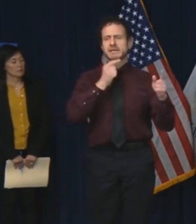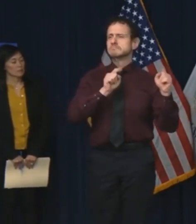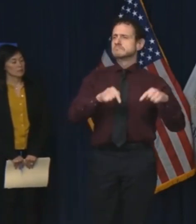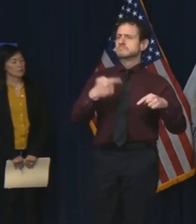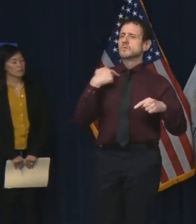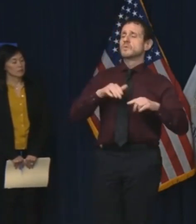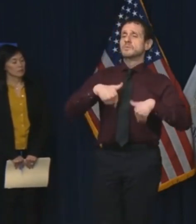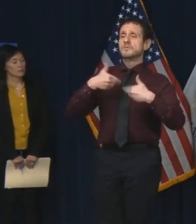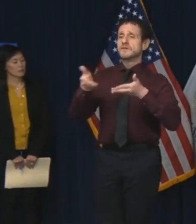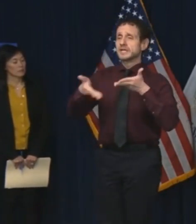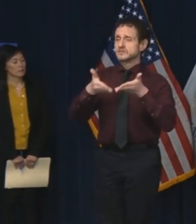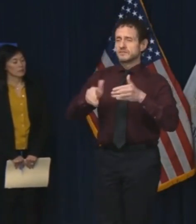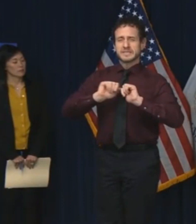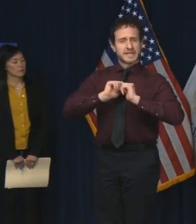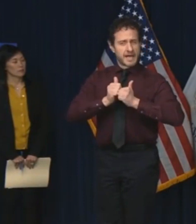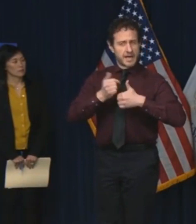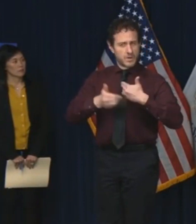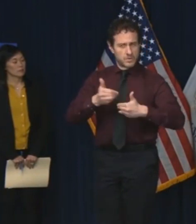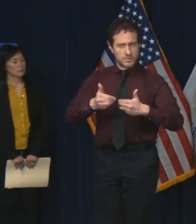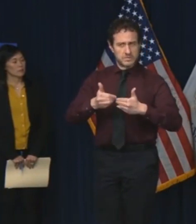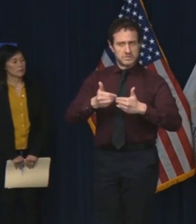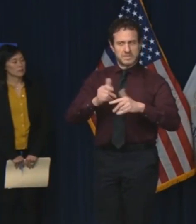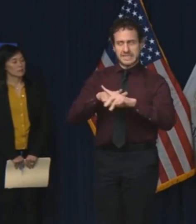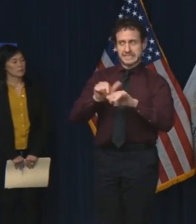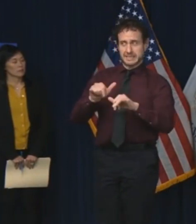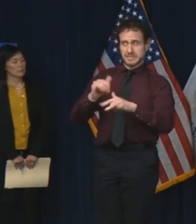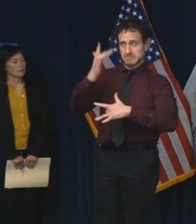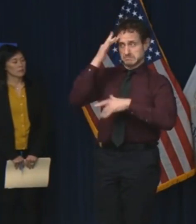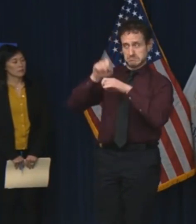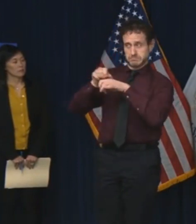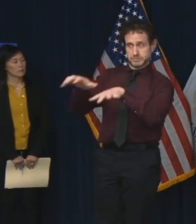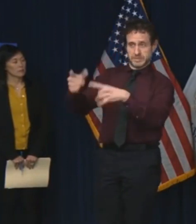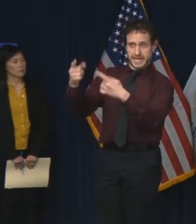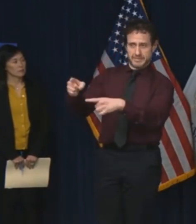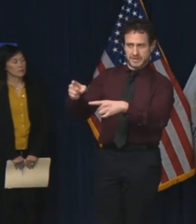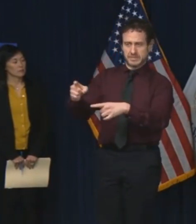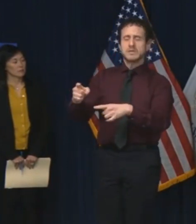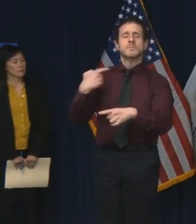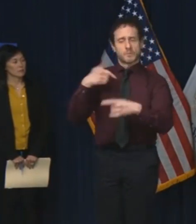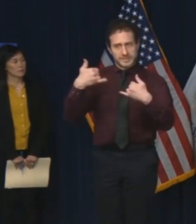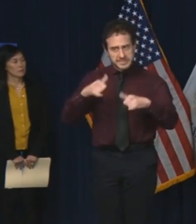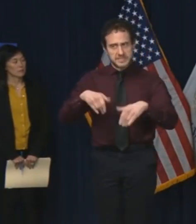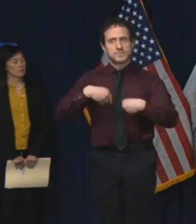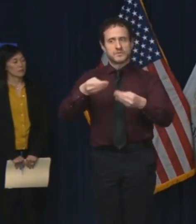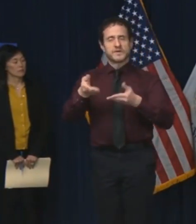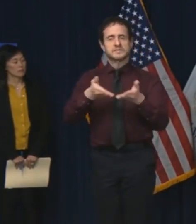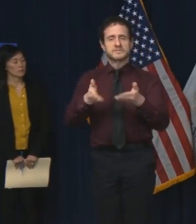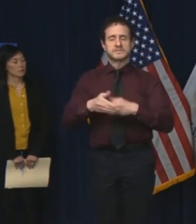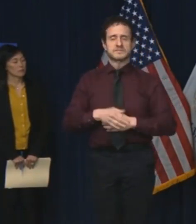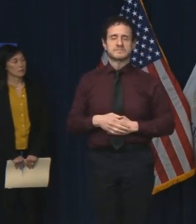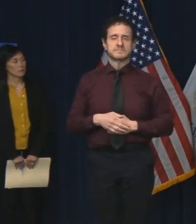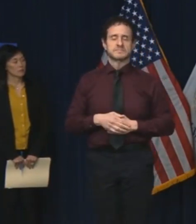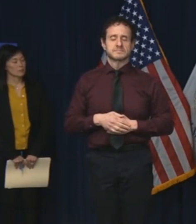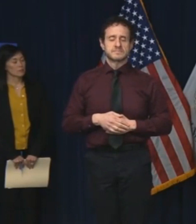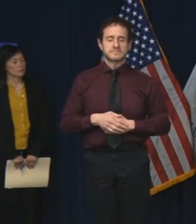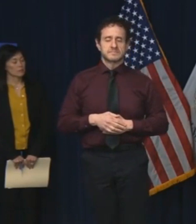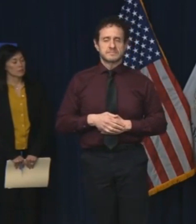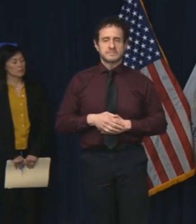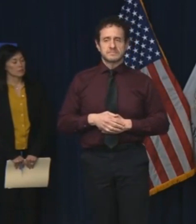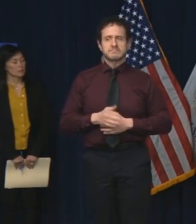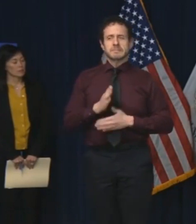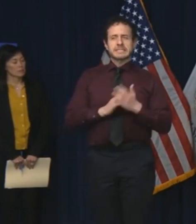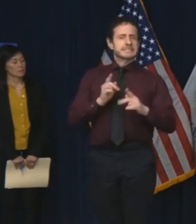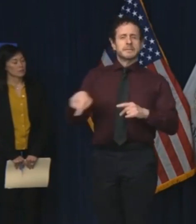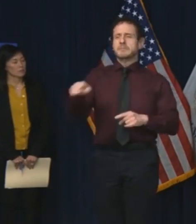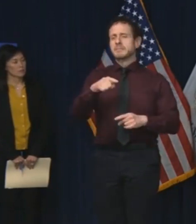those services in the midst of the COVID-19 pandemic. For those who are less familiar with the workings of state